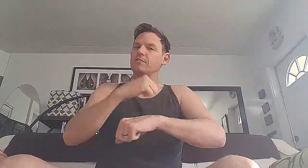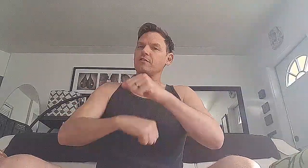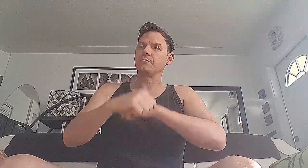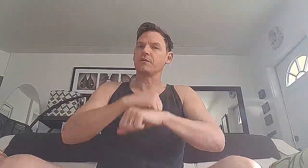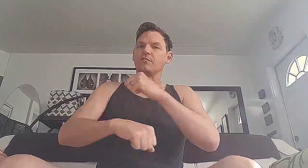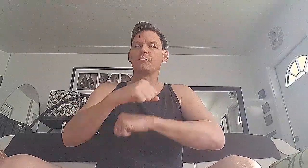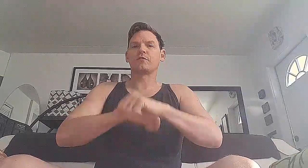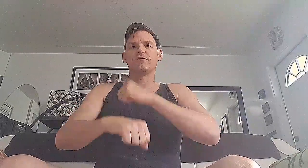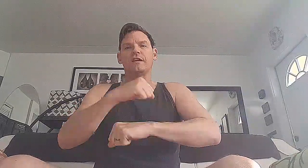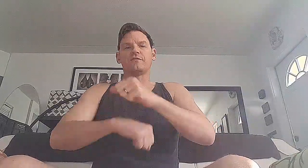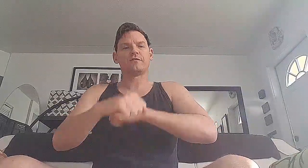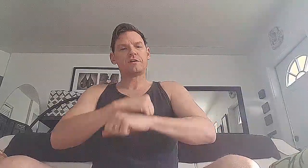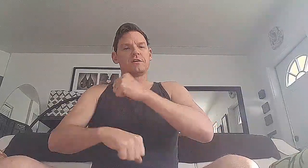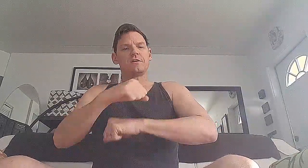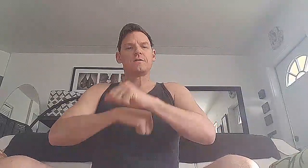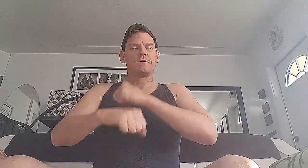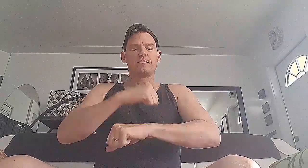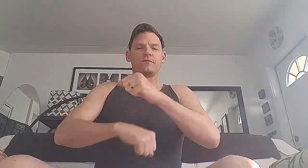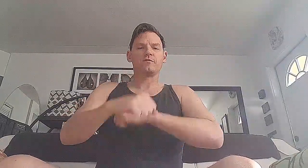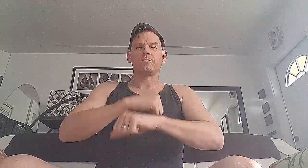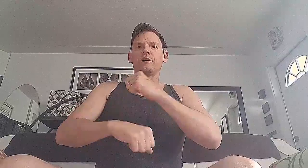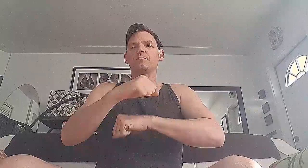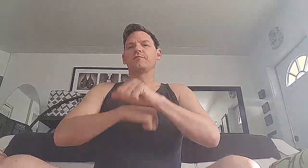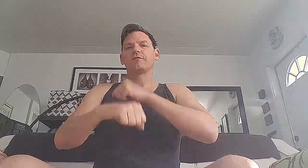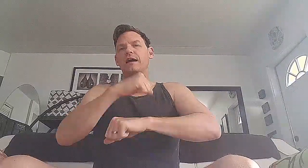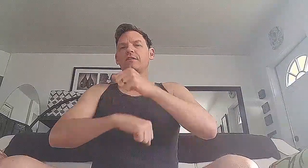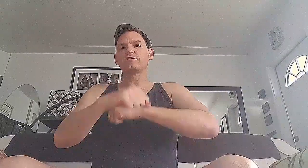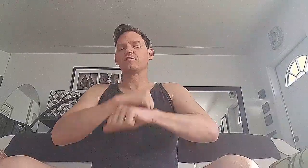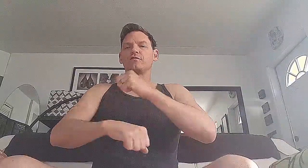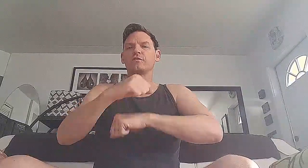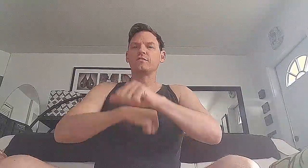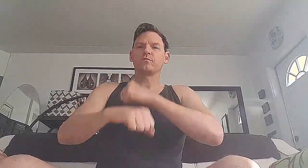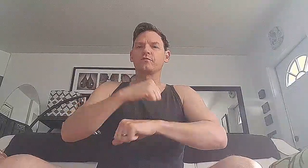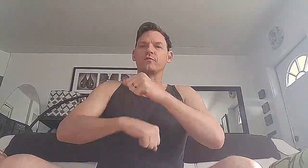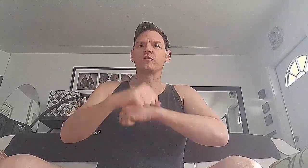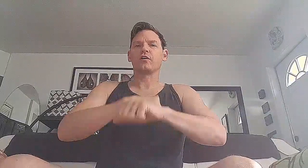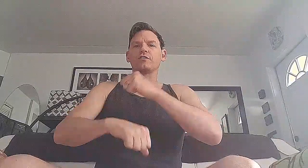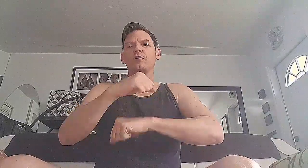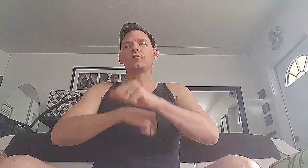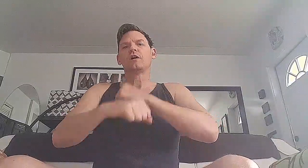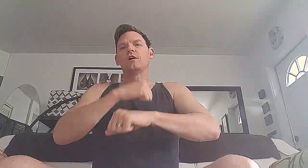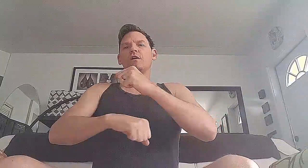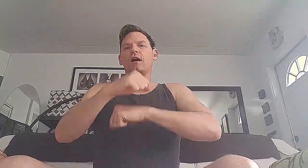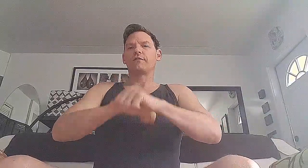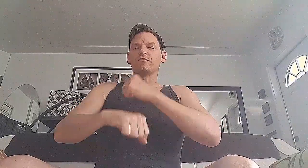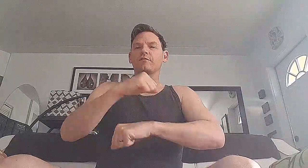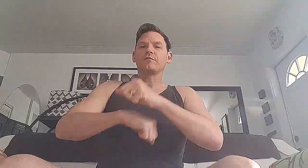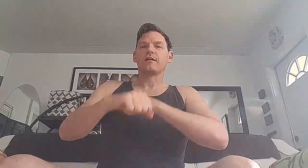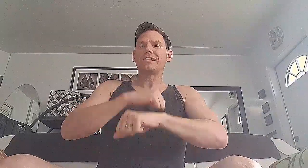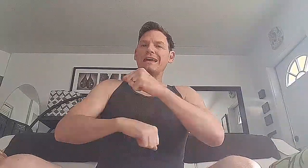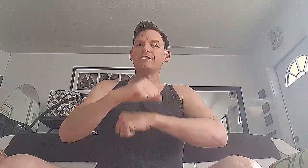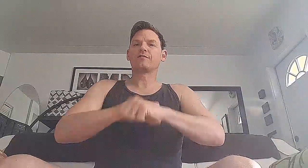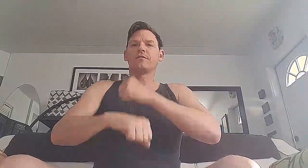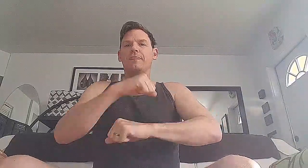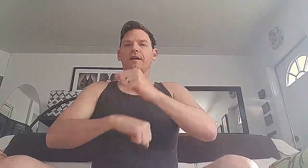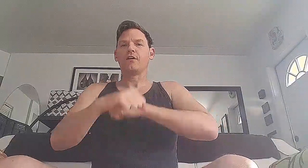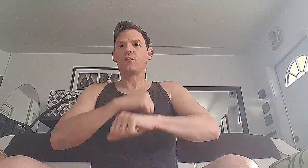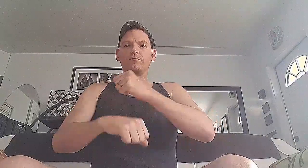but that's going to be a little more advanced, and we'll do some weights. But for now, let's just do this. We'll do a cardio, obviously, without legs at home.